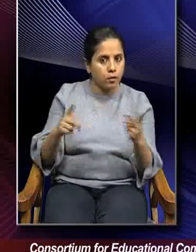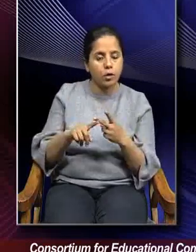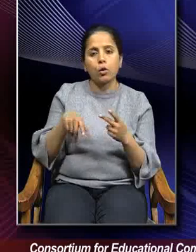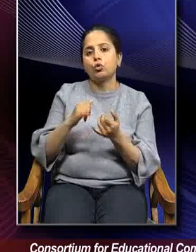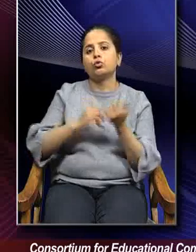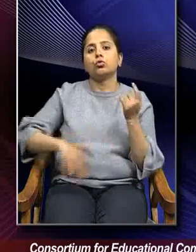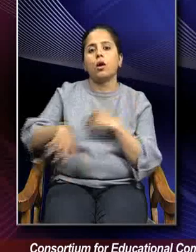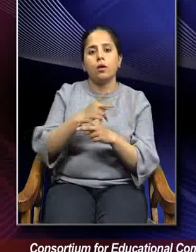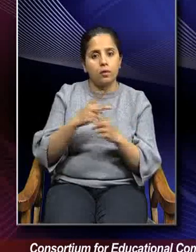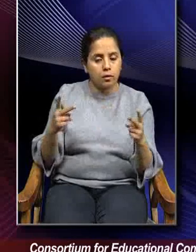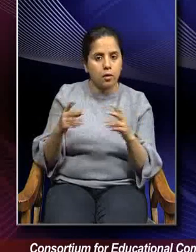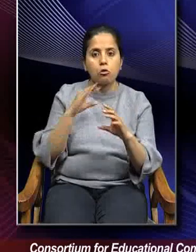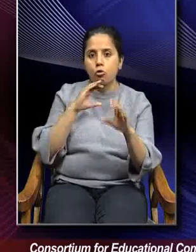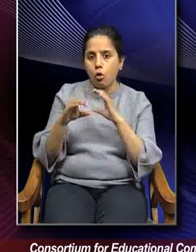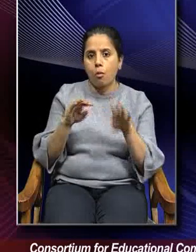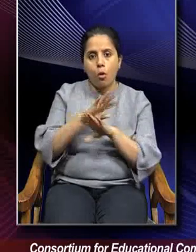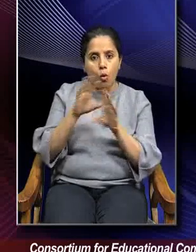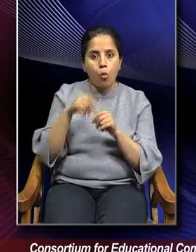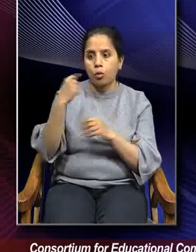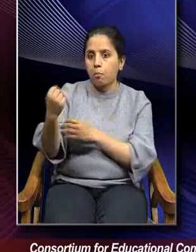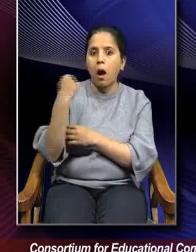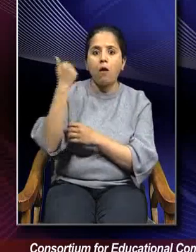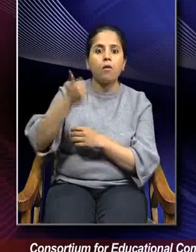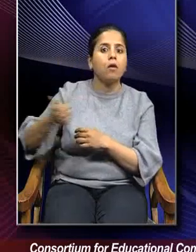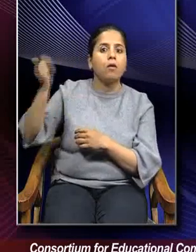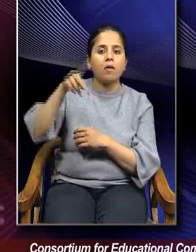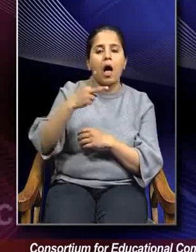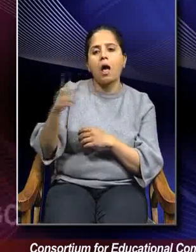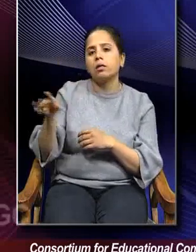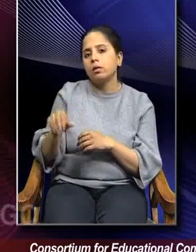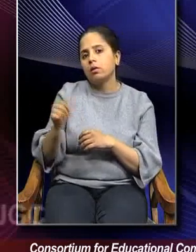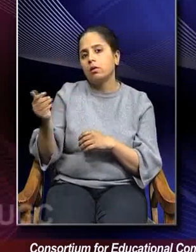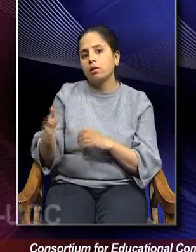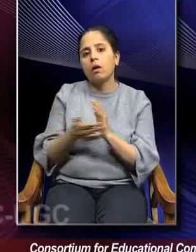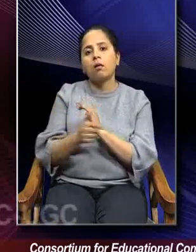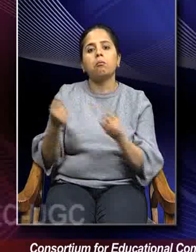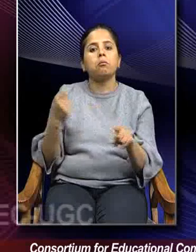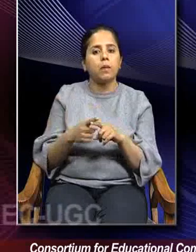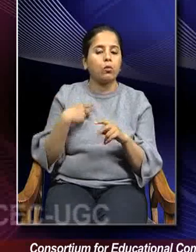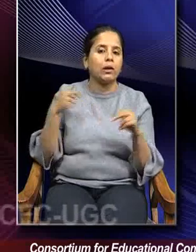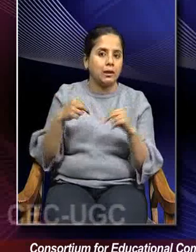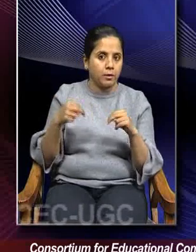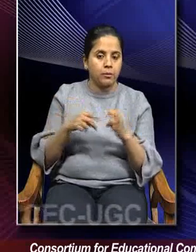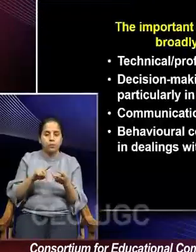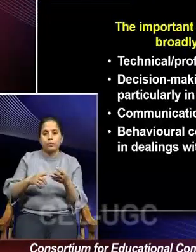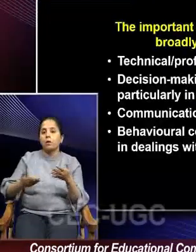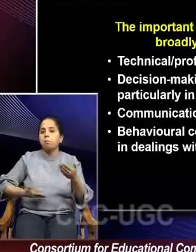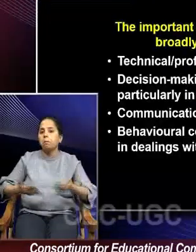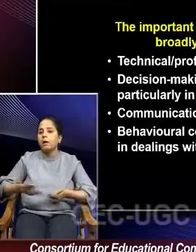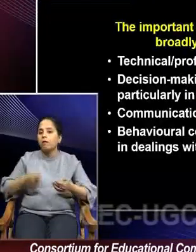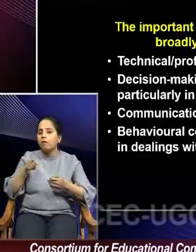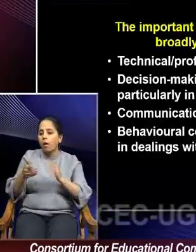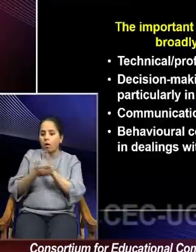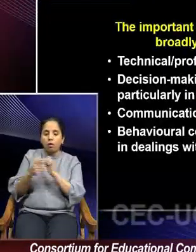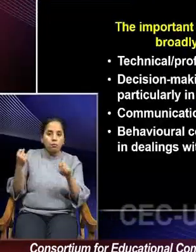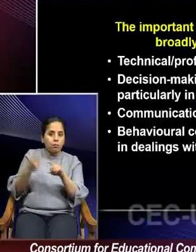society, communicating to all the stakeholders? This is another competence what we need. The next one is behavioral competence as